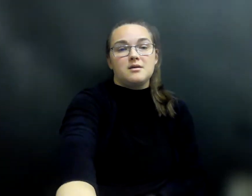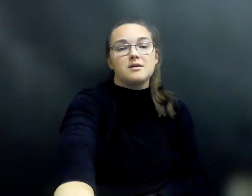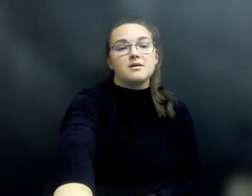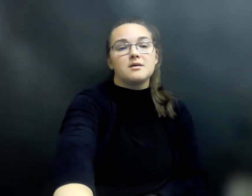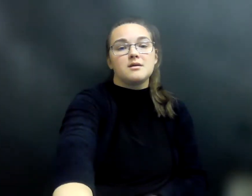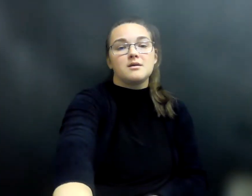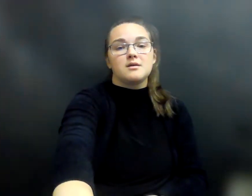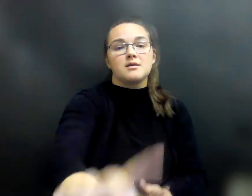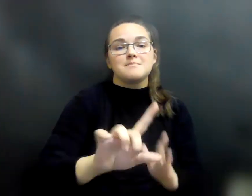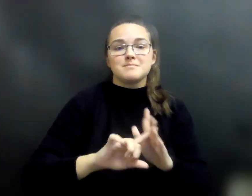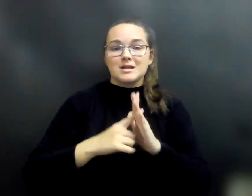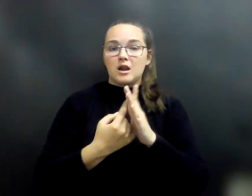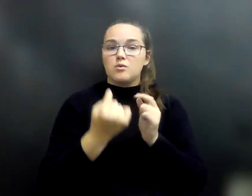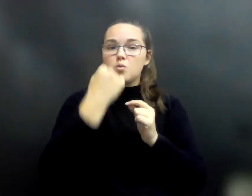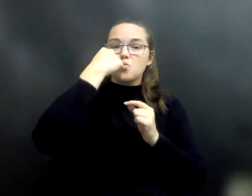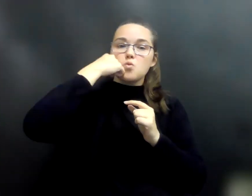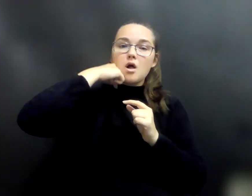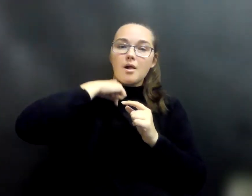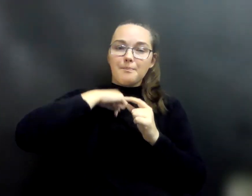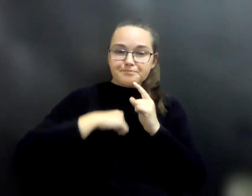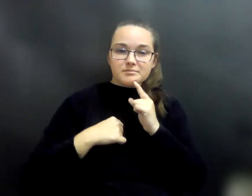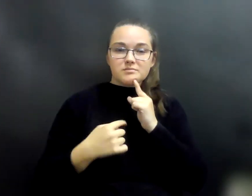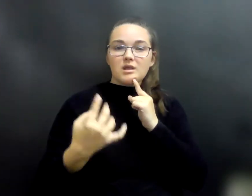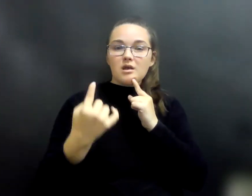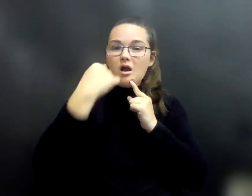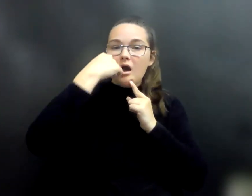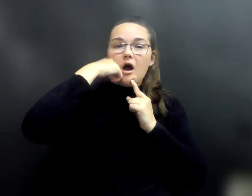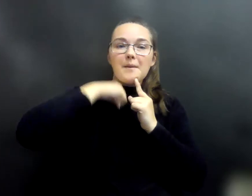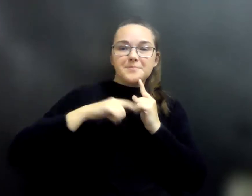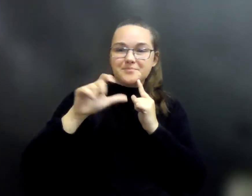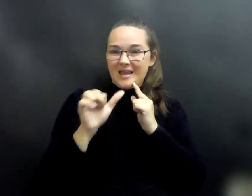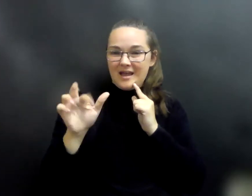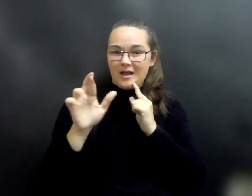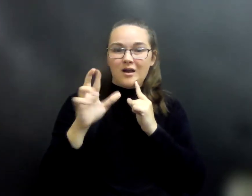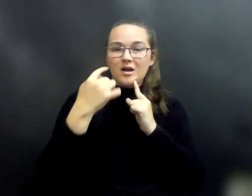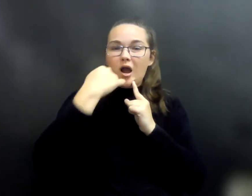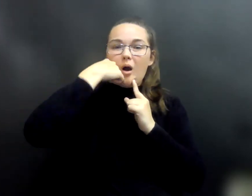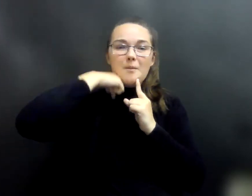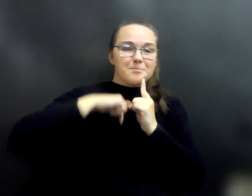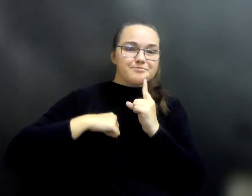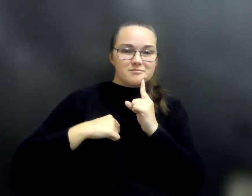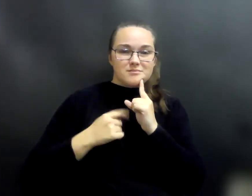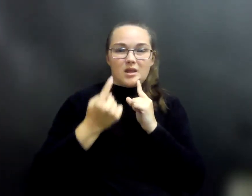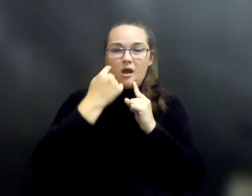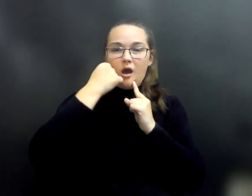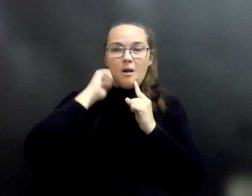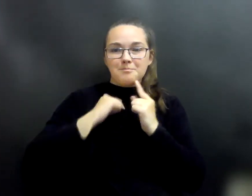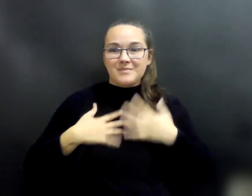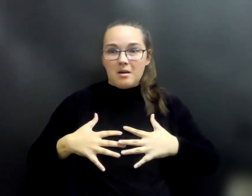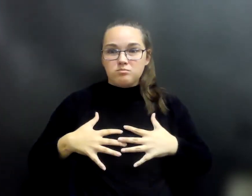Then he began to swallow huge, gulping mouthfuls of air. With each swallow, he grew wider